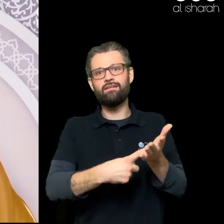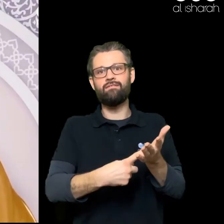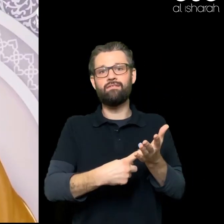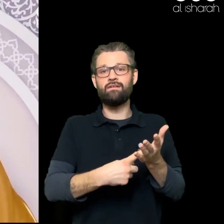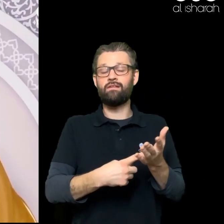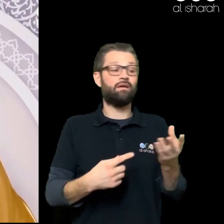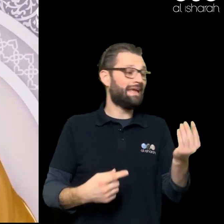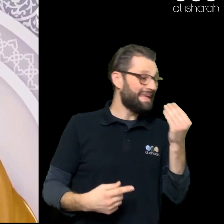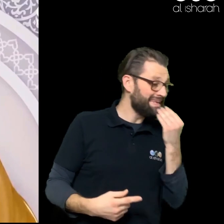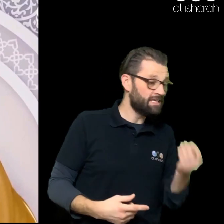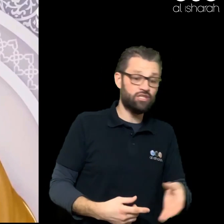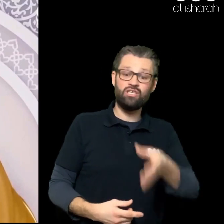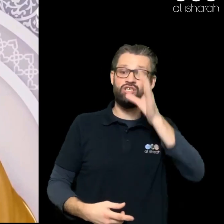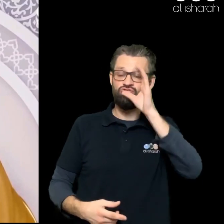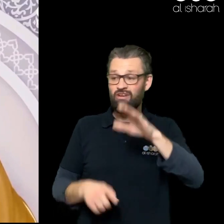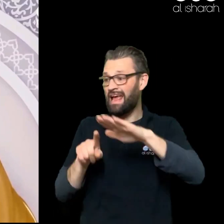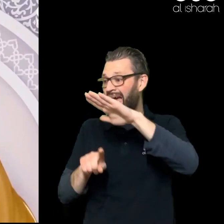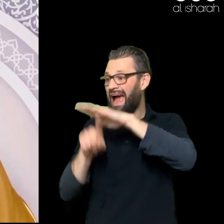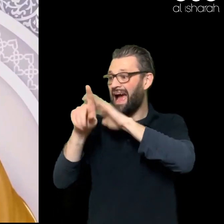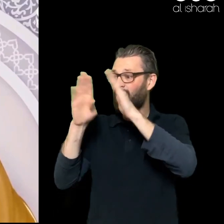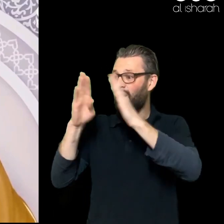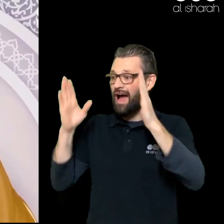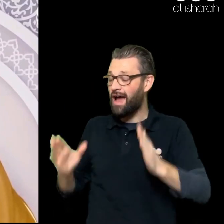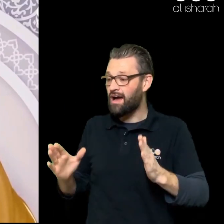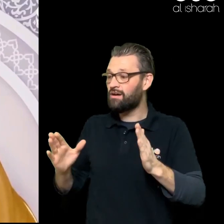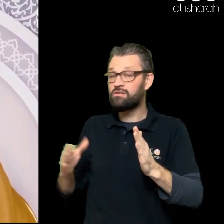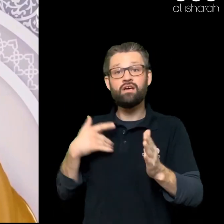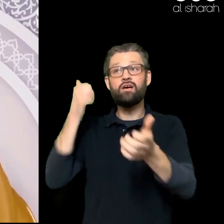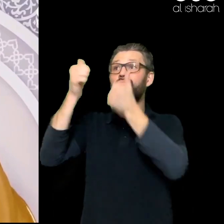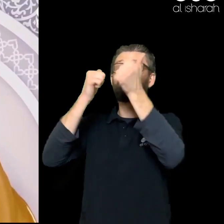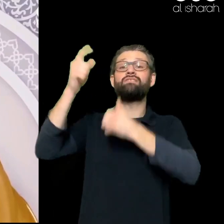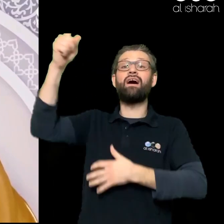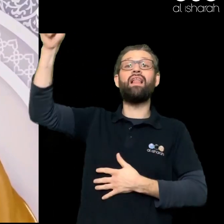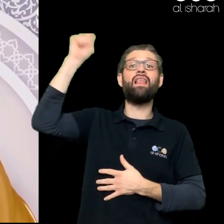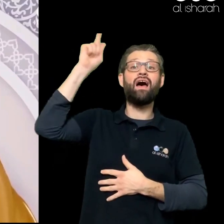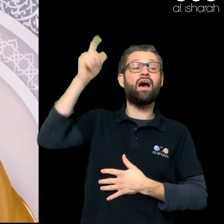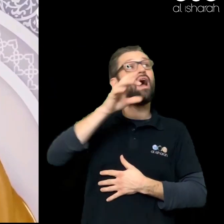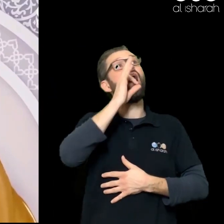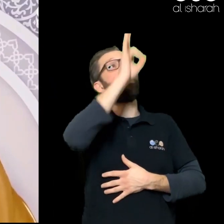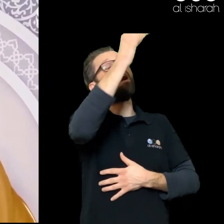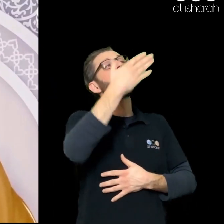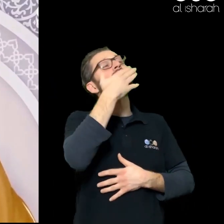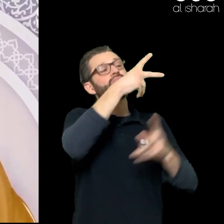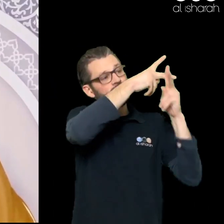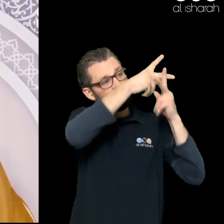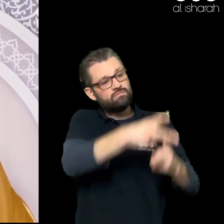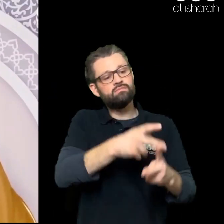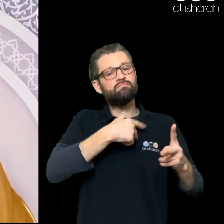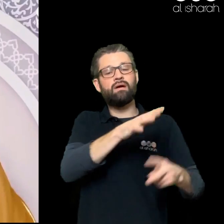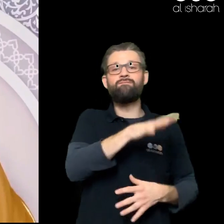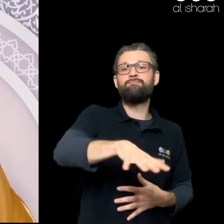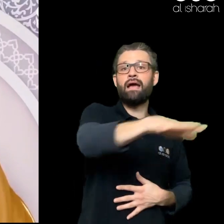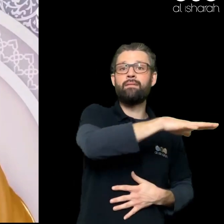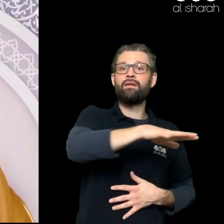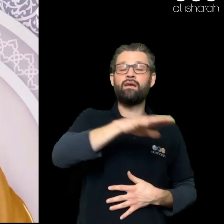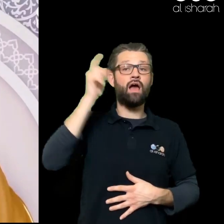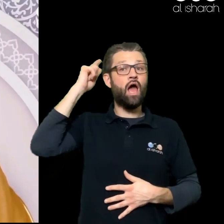You praise Allah You ask him To take care Of your family And you don't worry That doesn't mean You don't lock Your doors Or you don't Take precautions